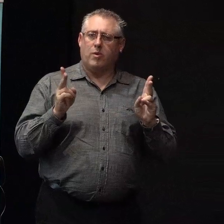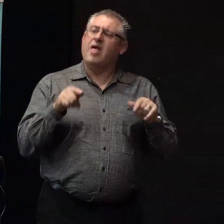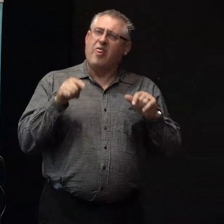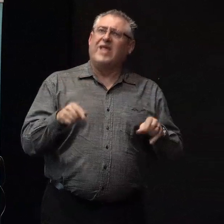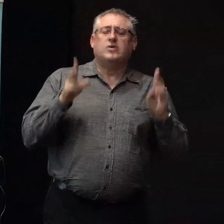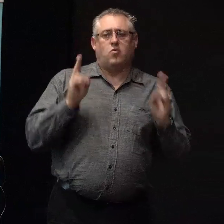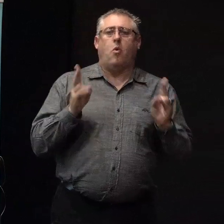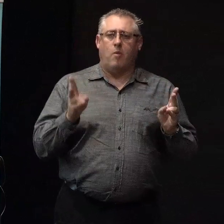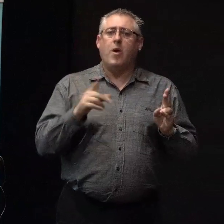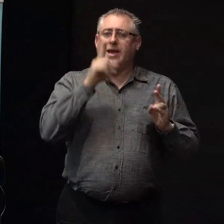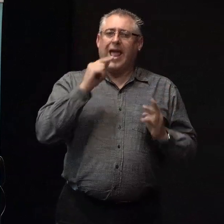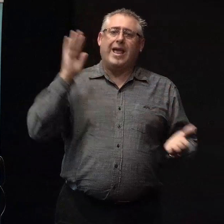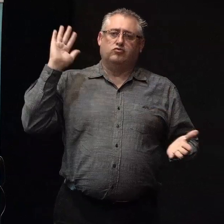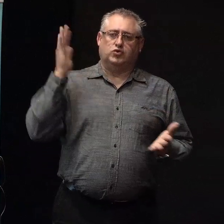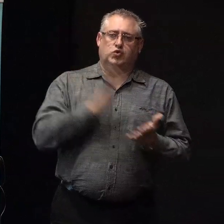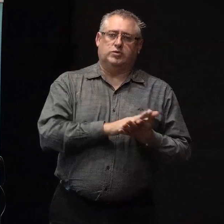can reduce your anxiety.